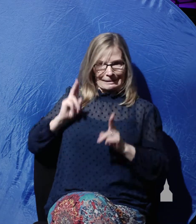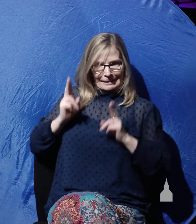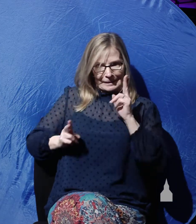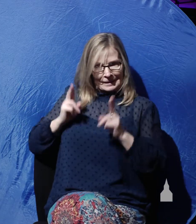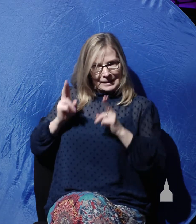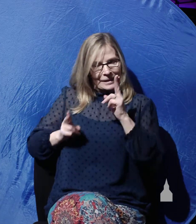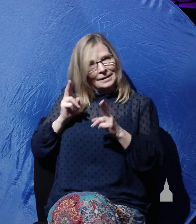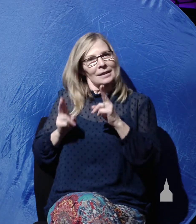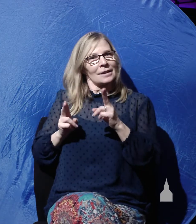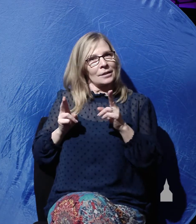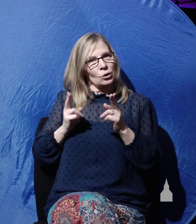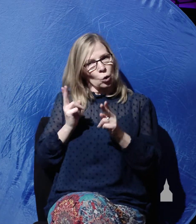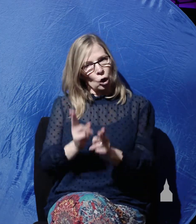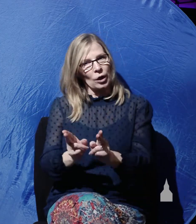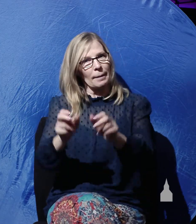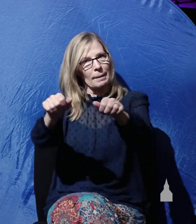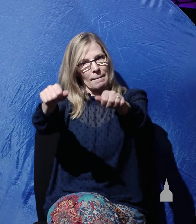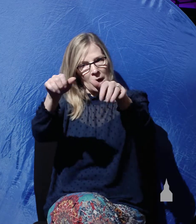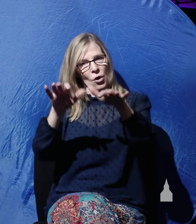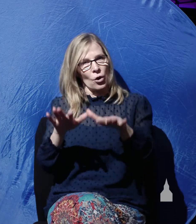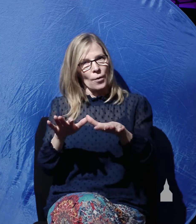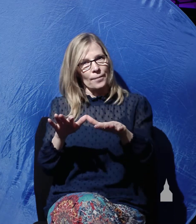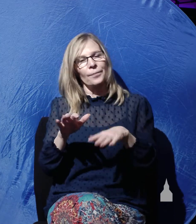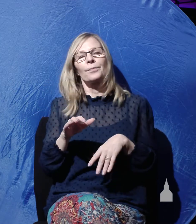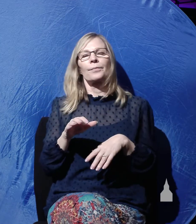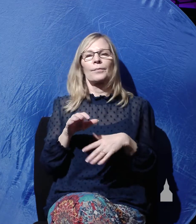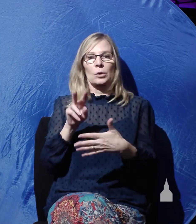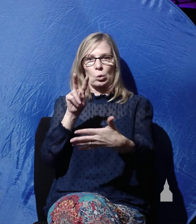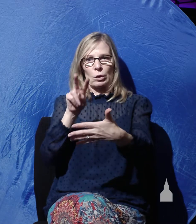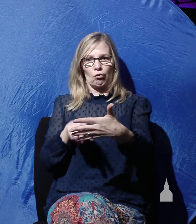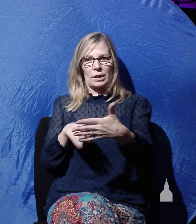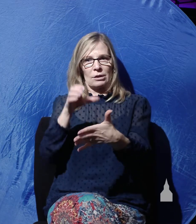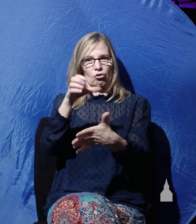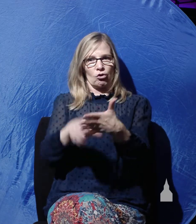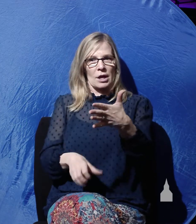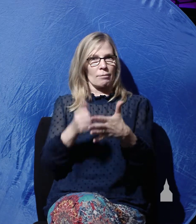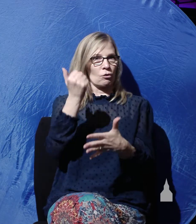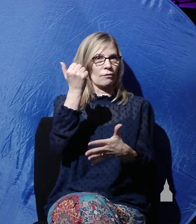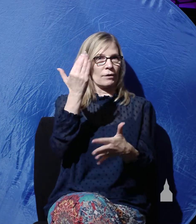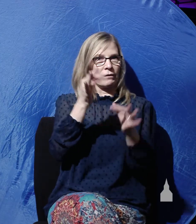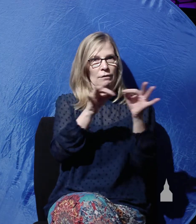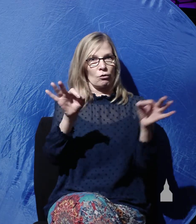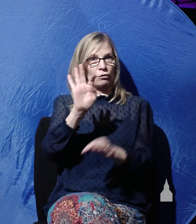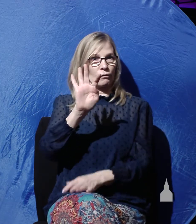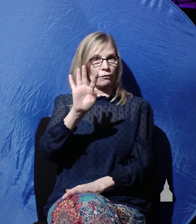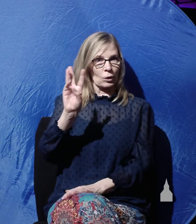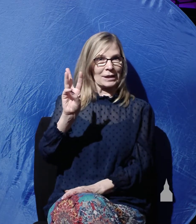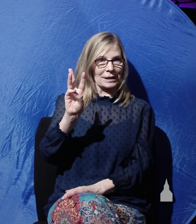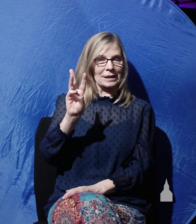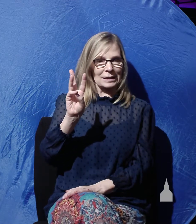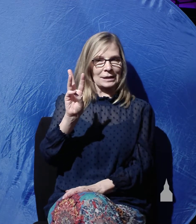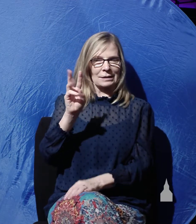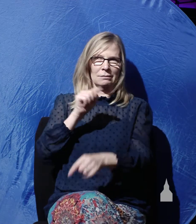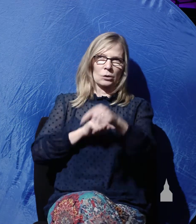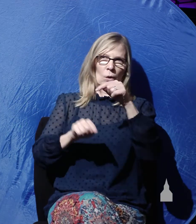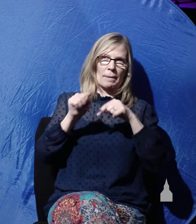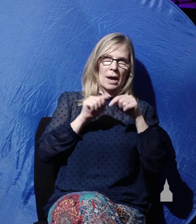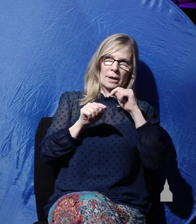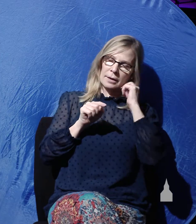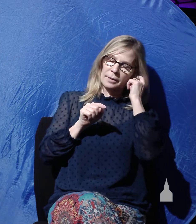burial preparations. Therefore, we read in chapter 15, verse 46, we're just going back to bring it up to where we